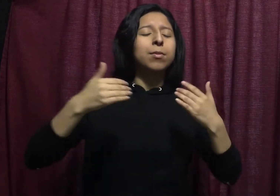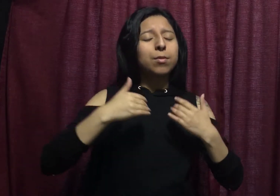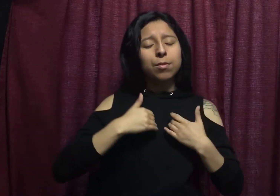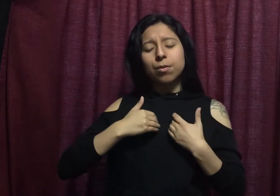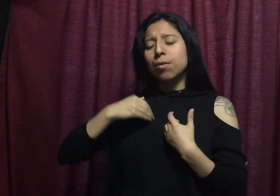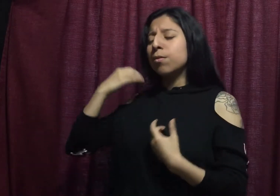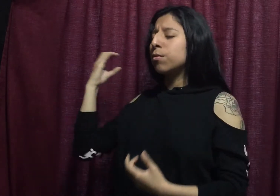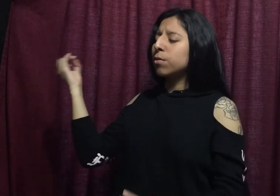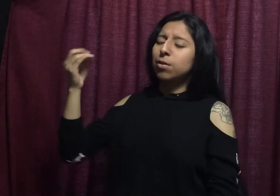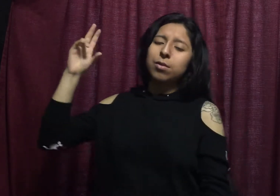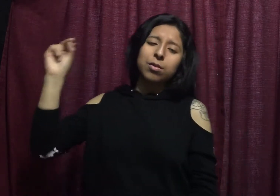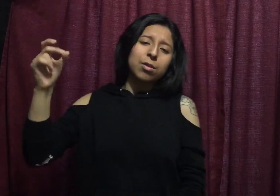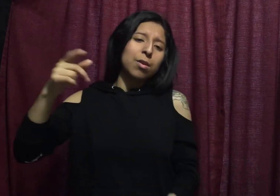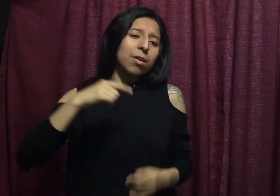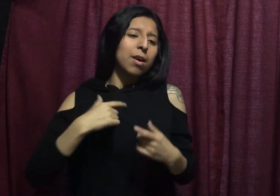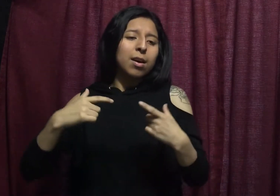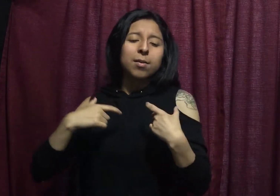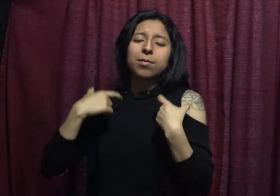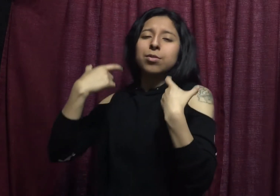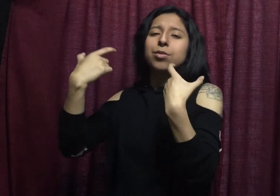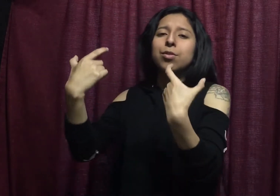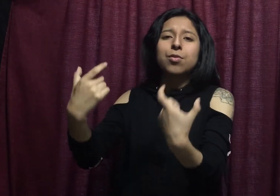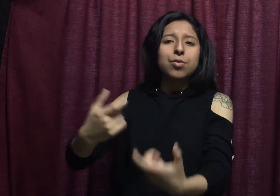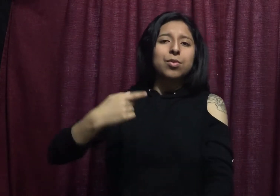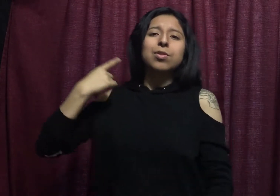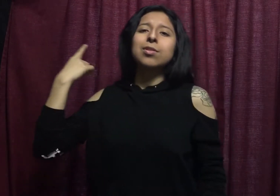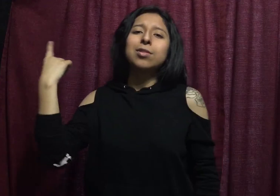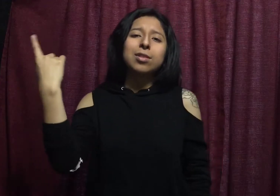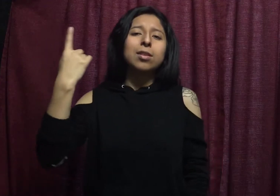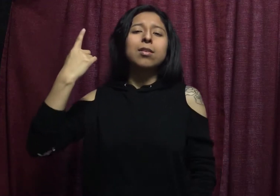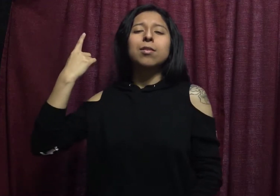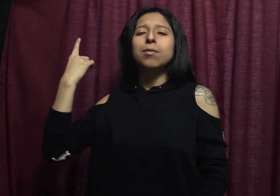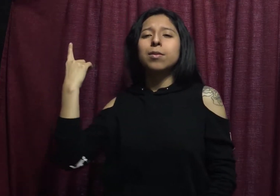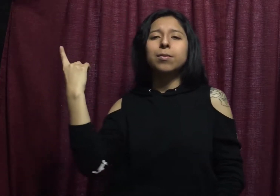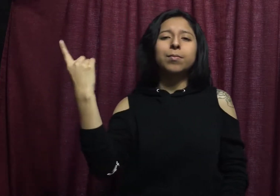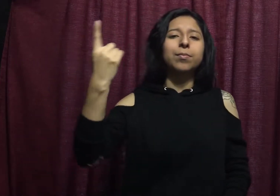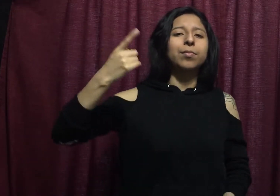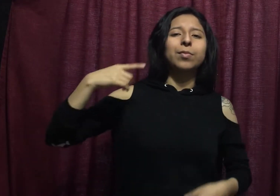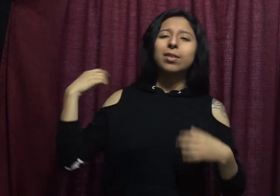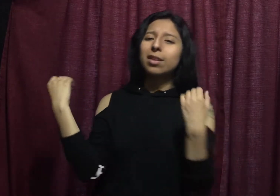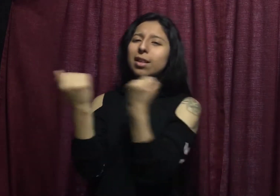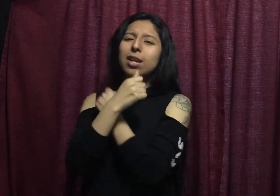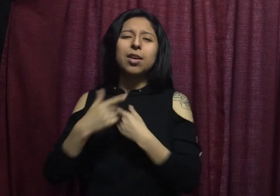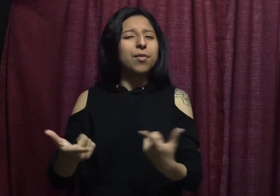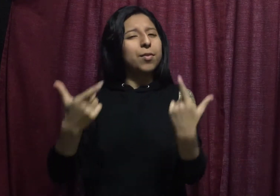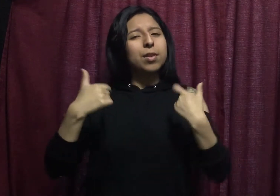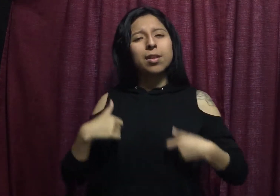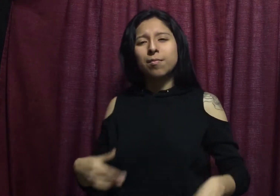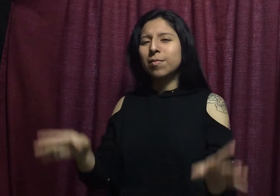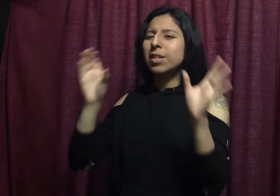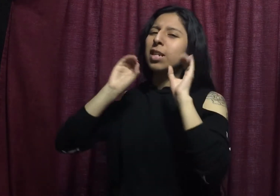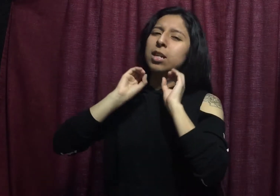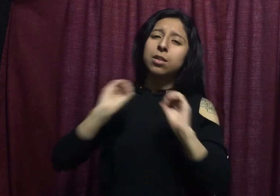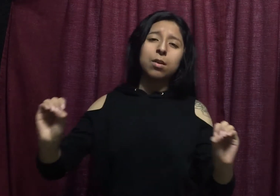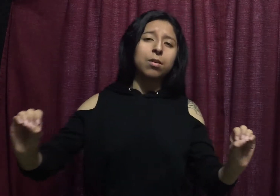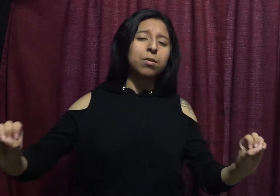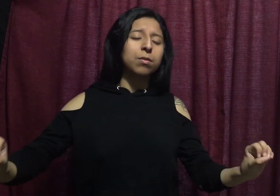on Ooh, nah, I'm so used to shit Love only left me alone,